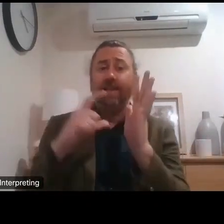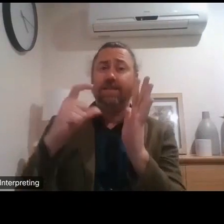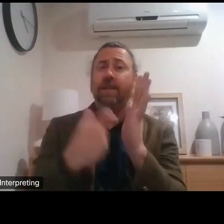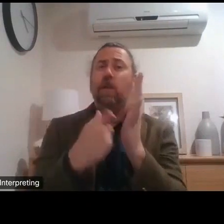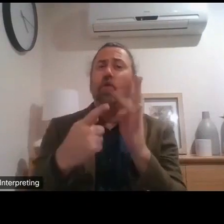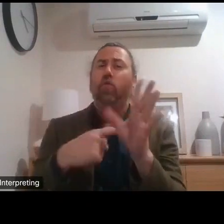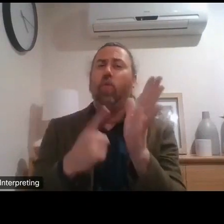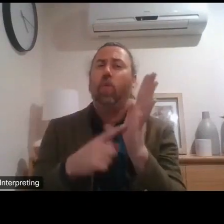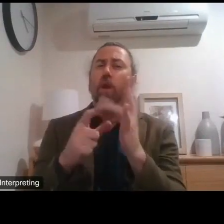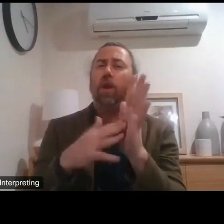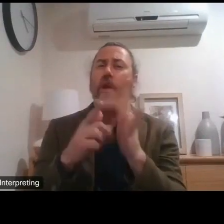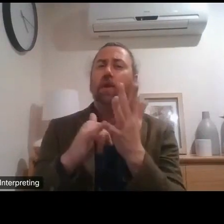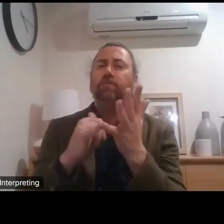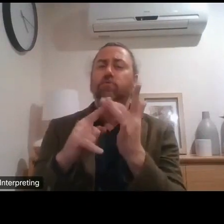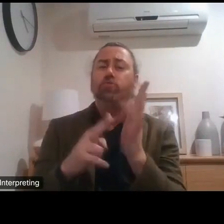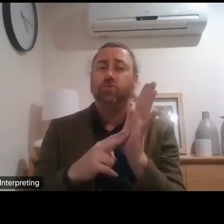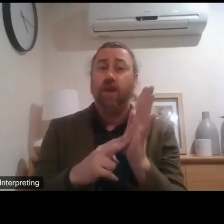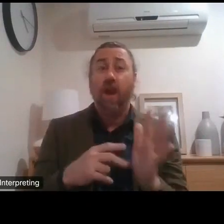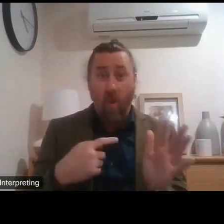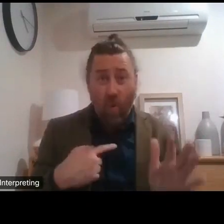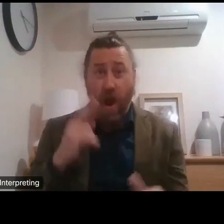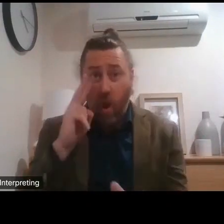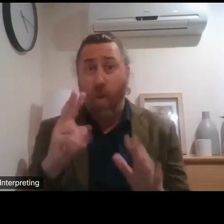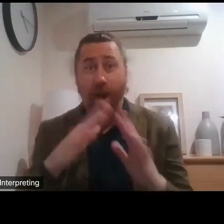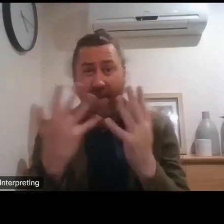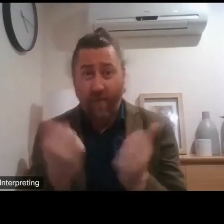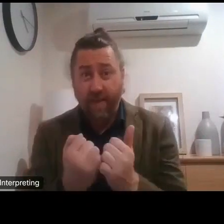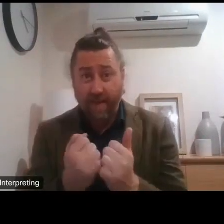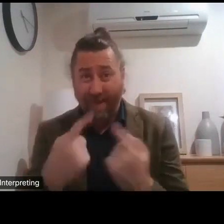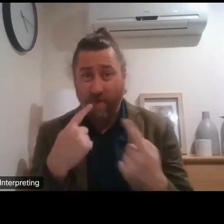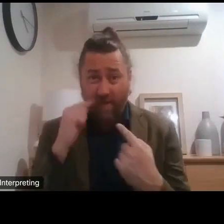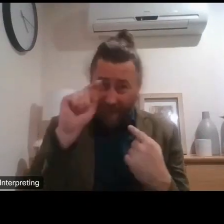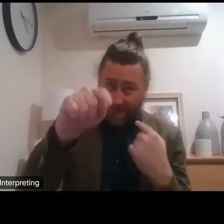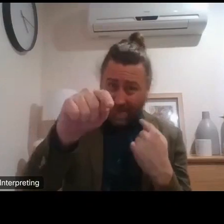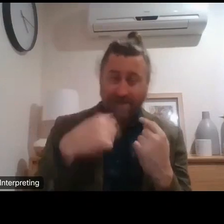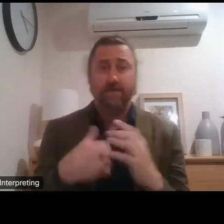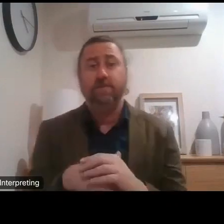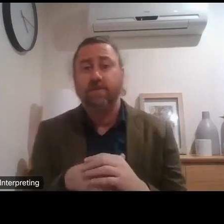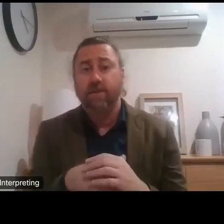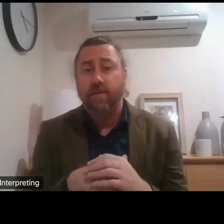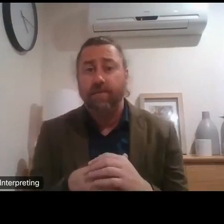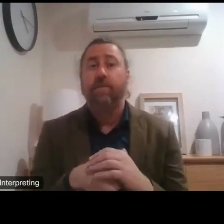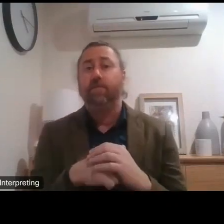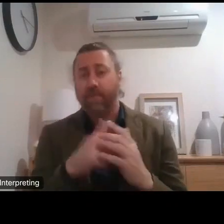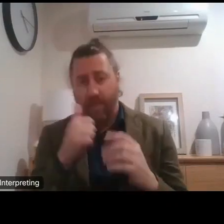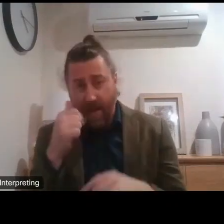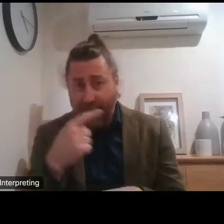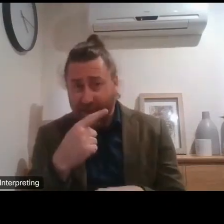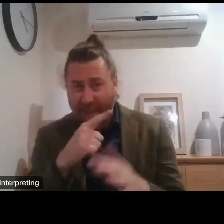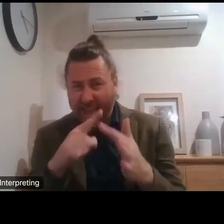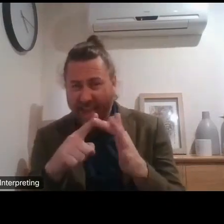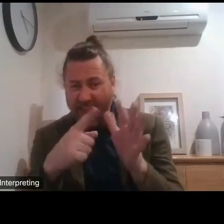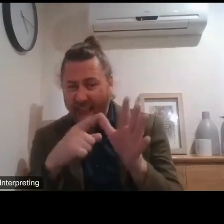um at all of that um we might even have a look at some of those um submissions that that pesky group eac